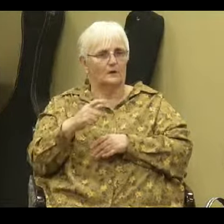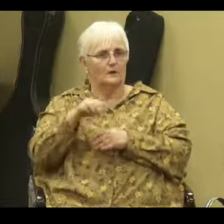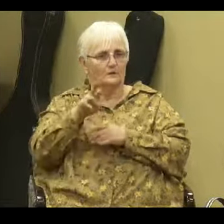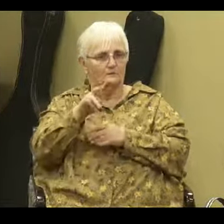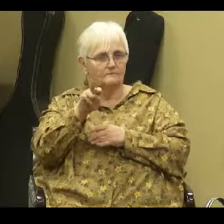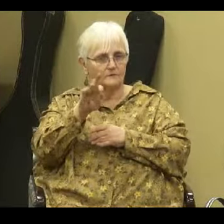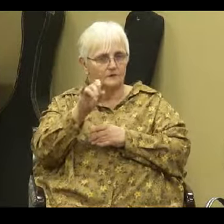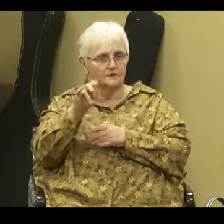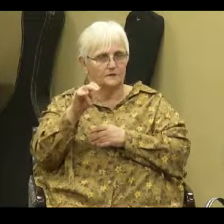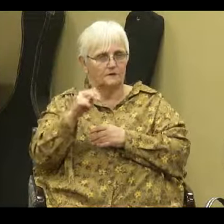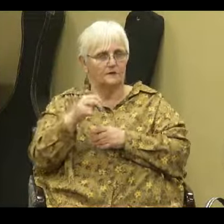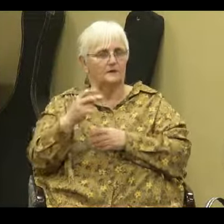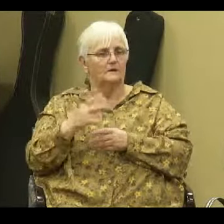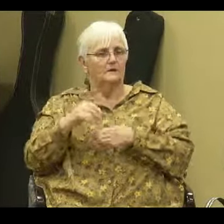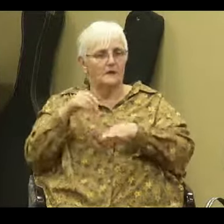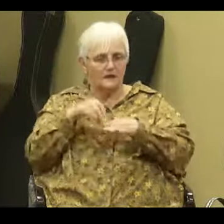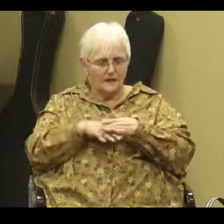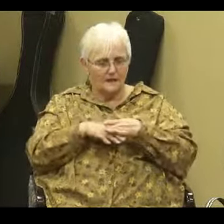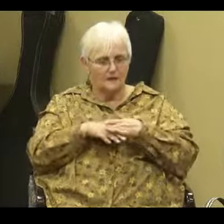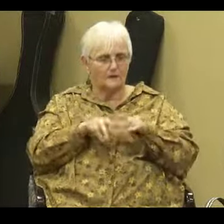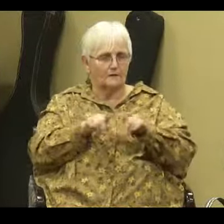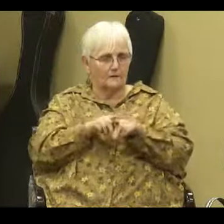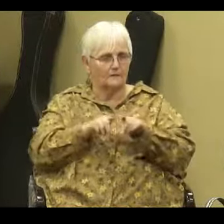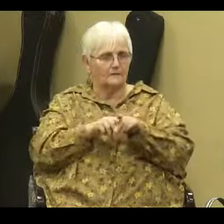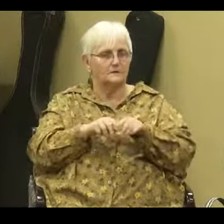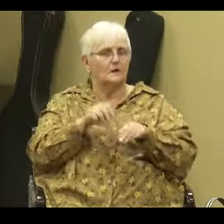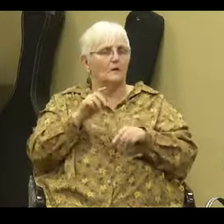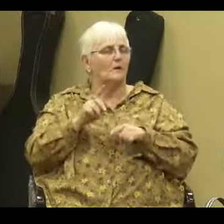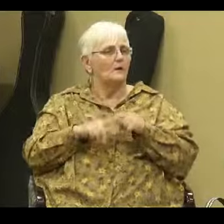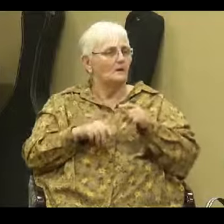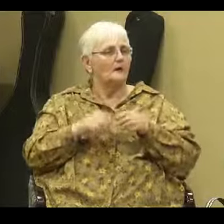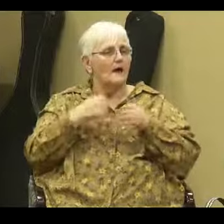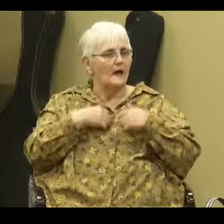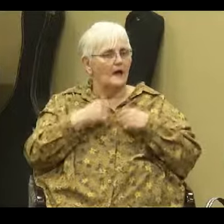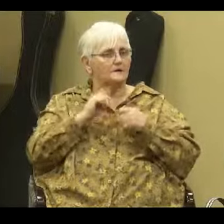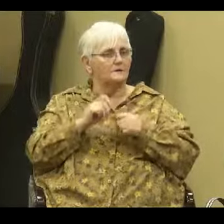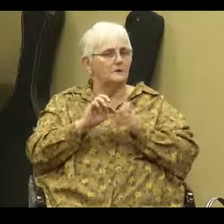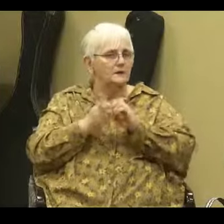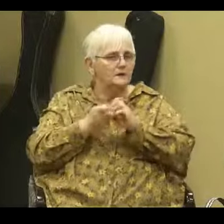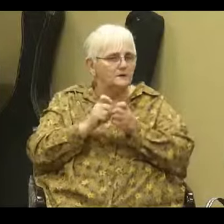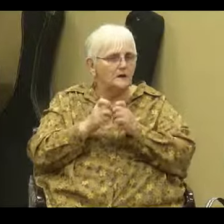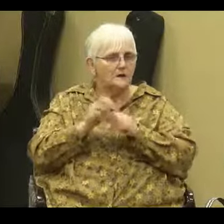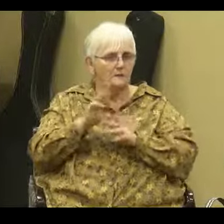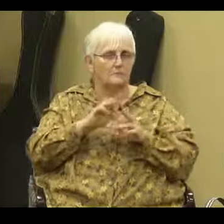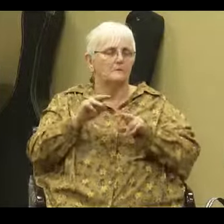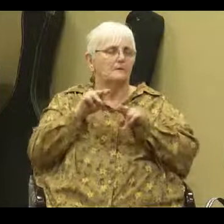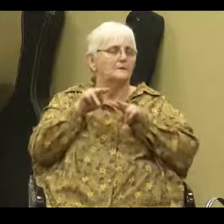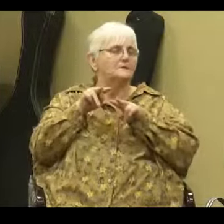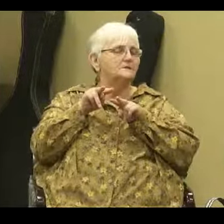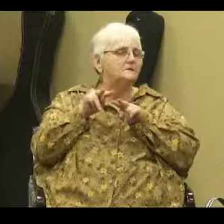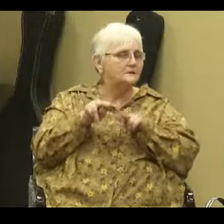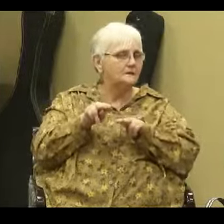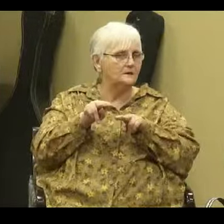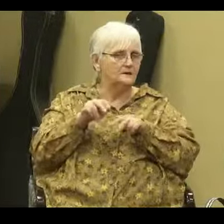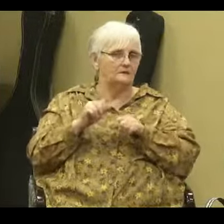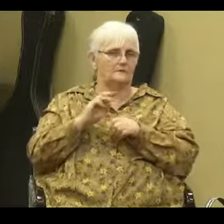know obviously inward but there has to be a change that people can see if there's real conversion